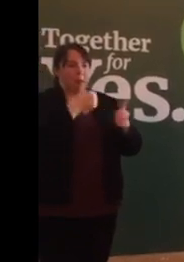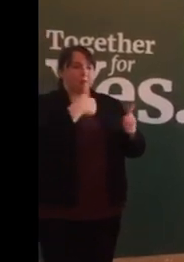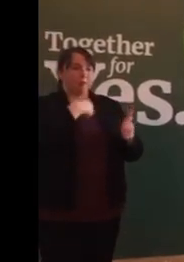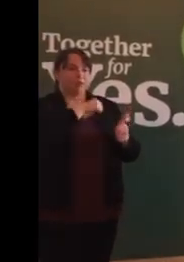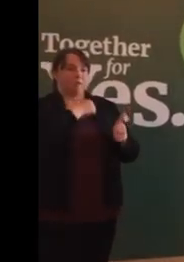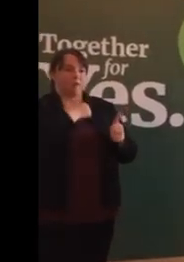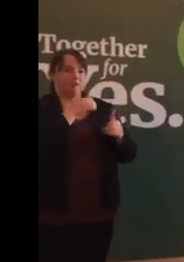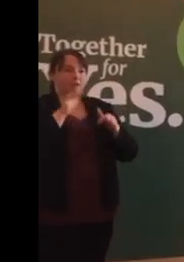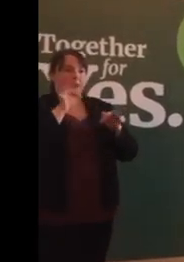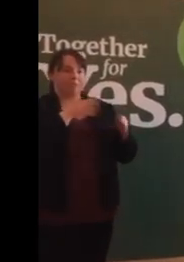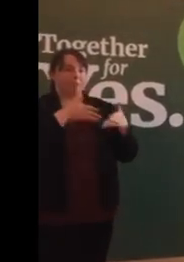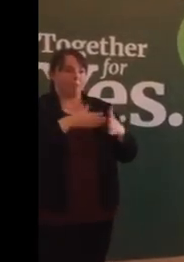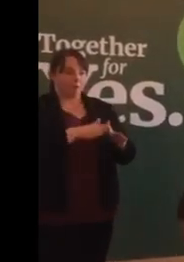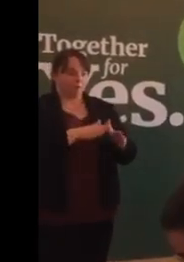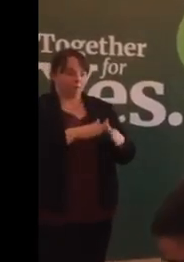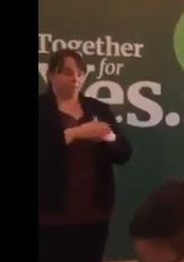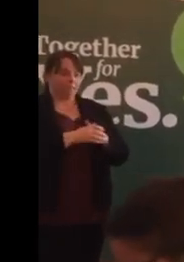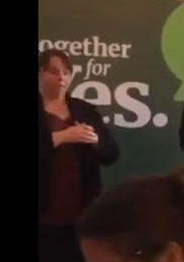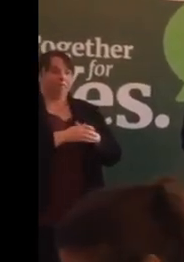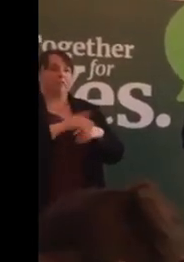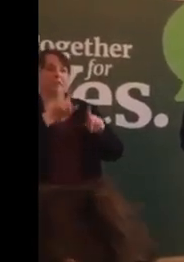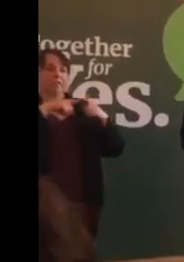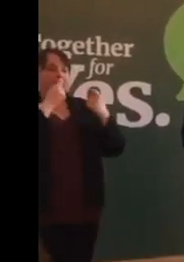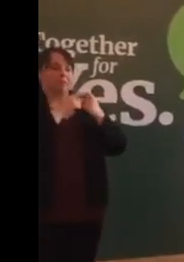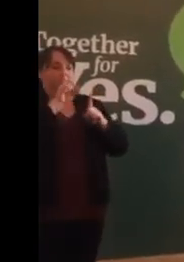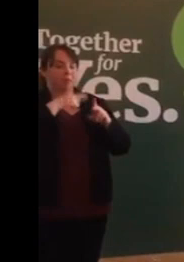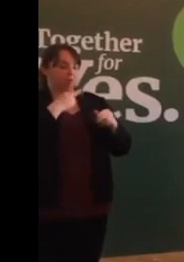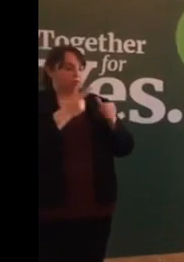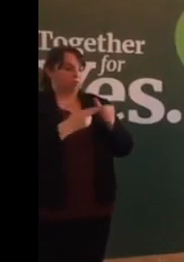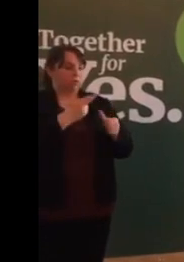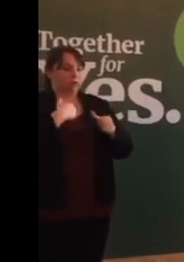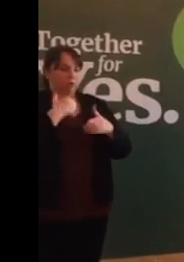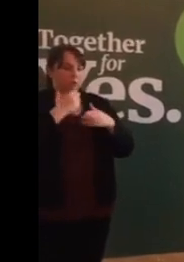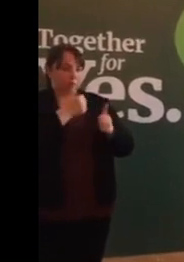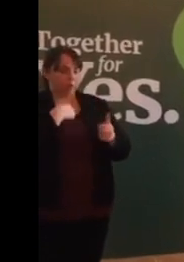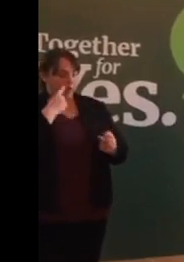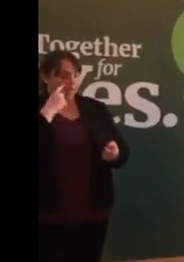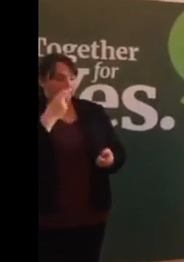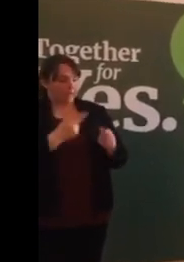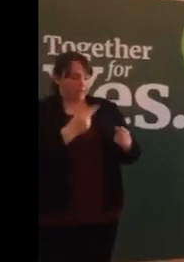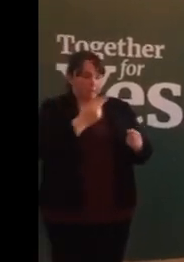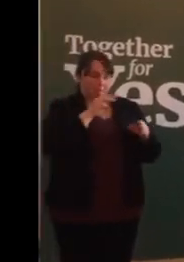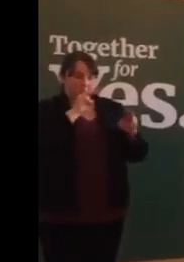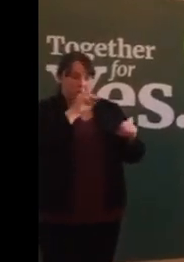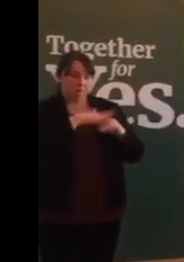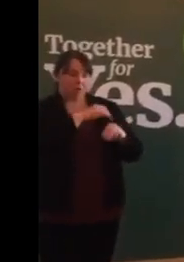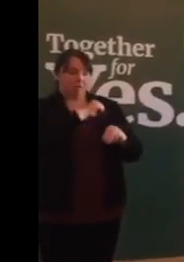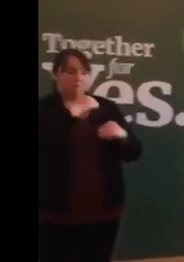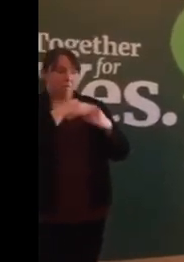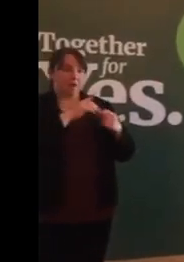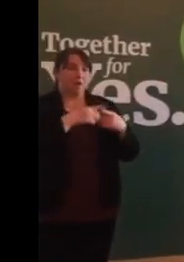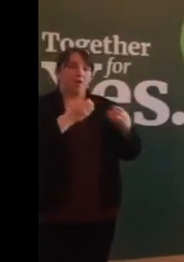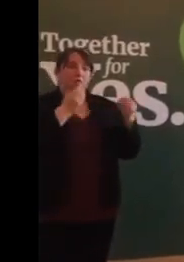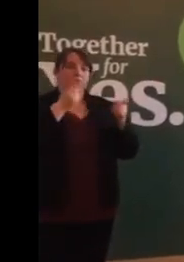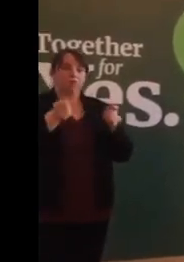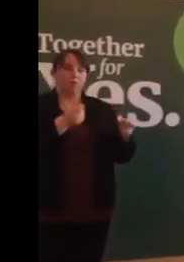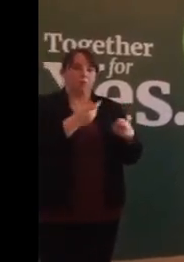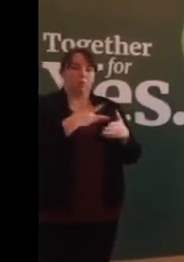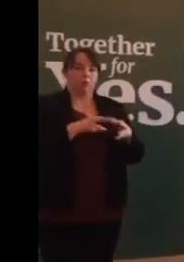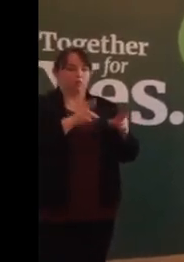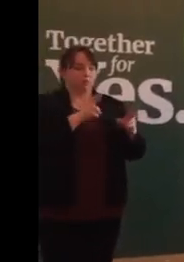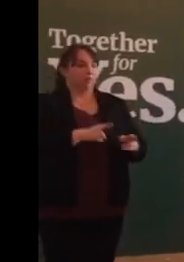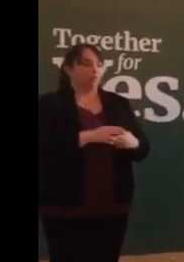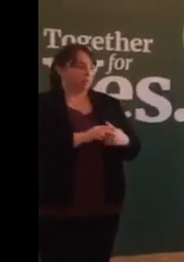doctors should be present of any delivery from the time of viability onwards to assess the prospects of survival and to offer treatment when appropriate.